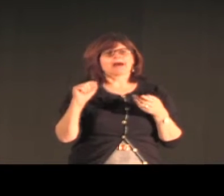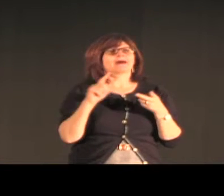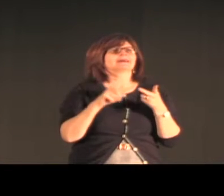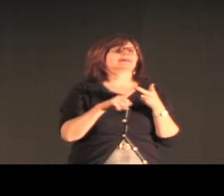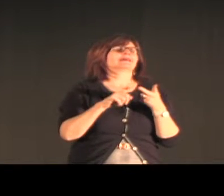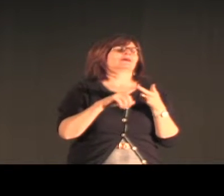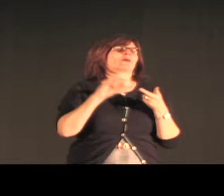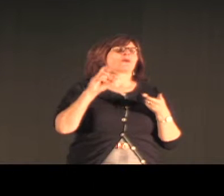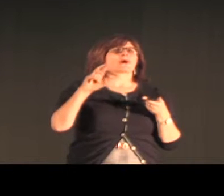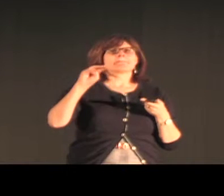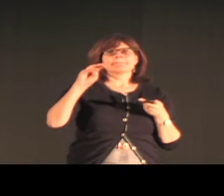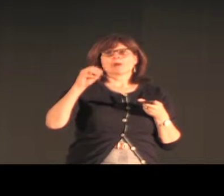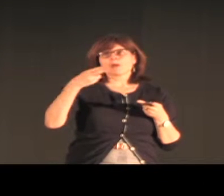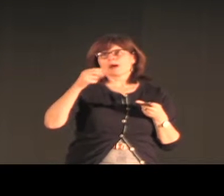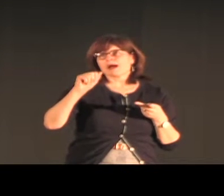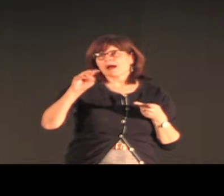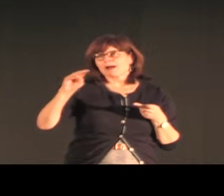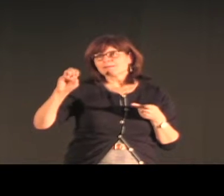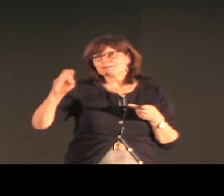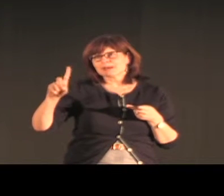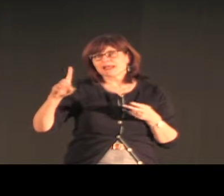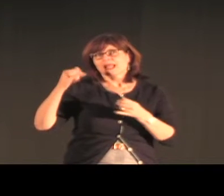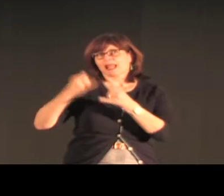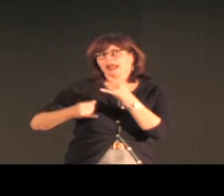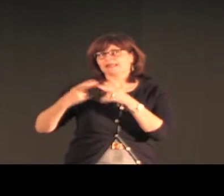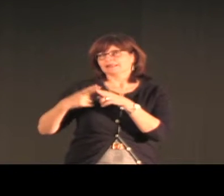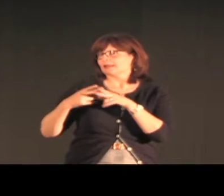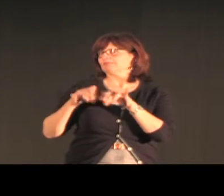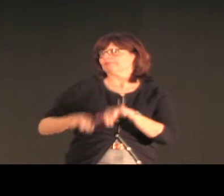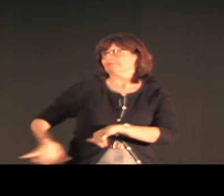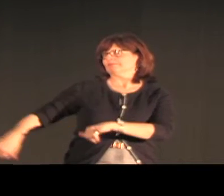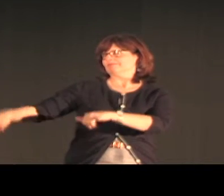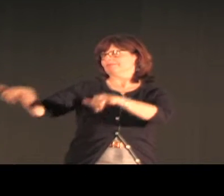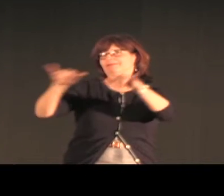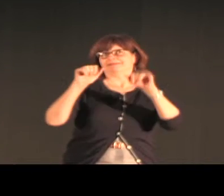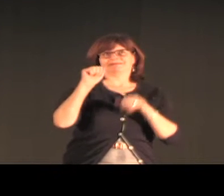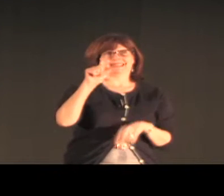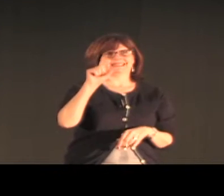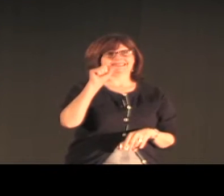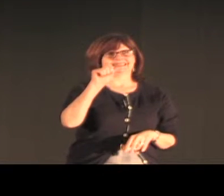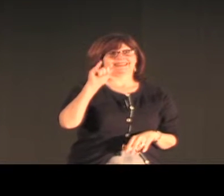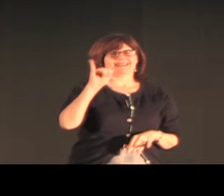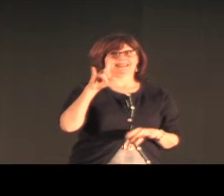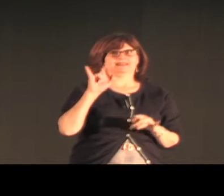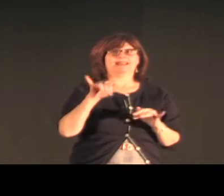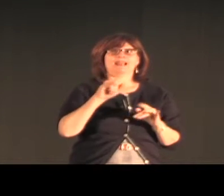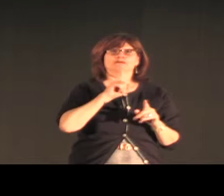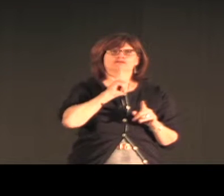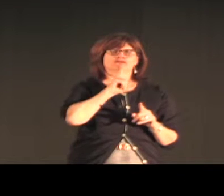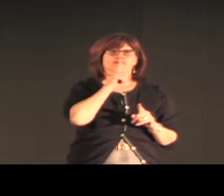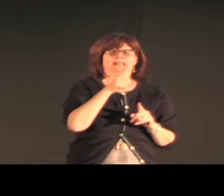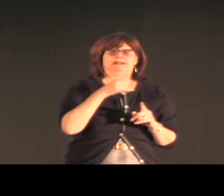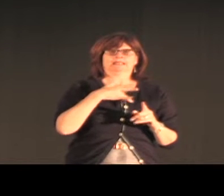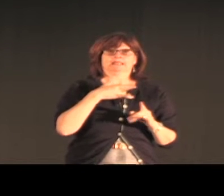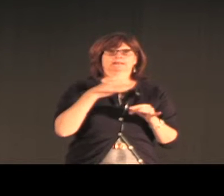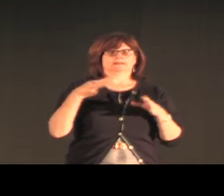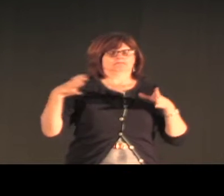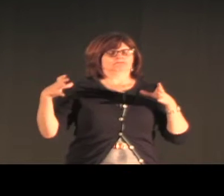So they have, you know, they may be Mohammed or Fatima but they all have the last name of A-Said.